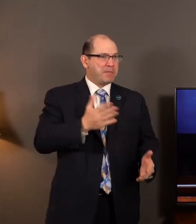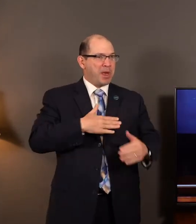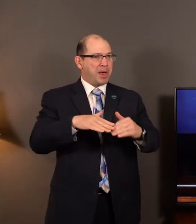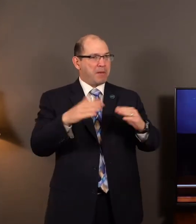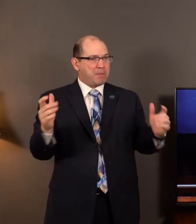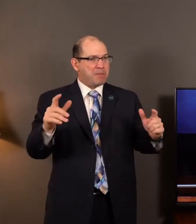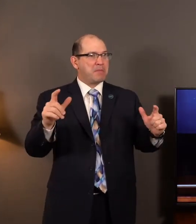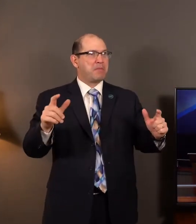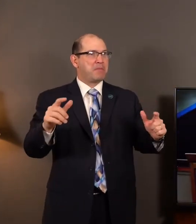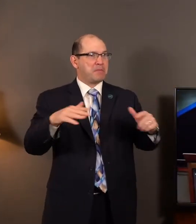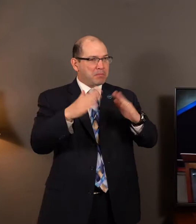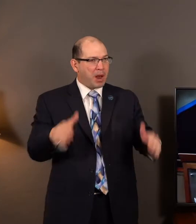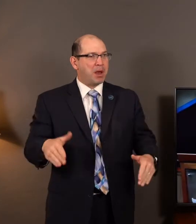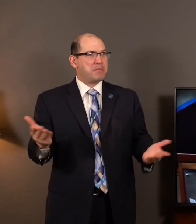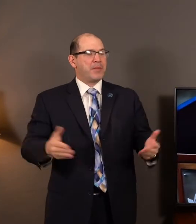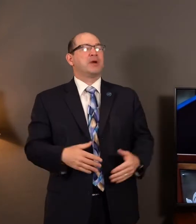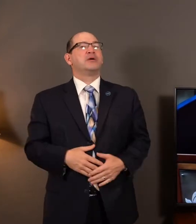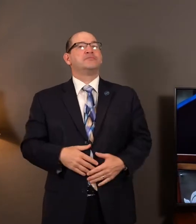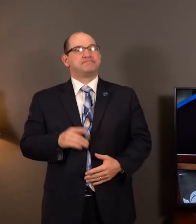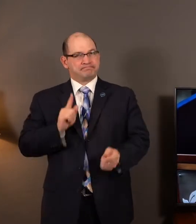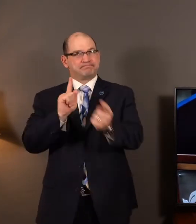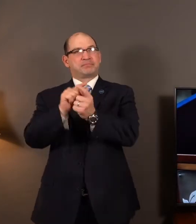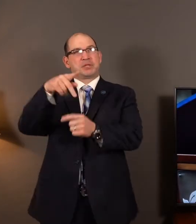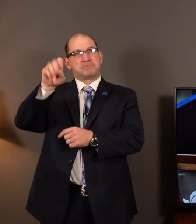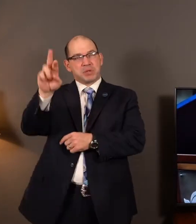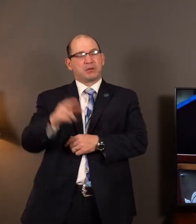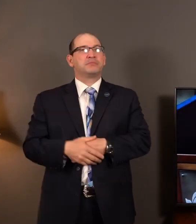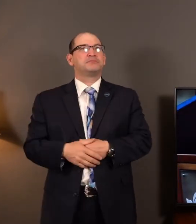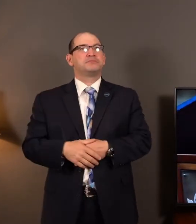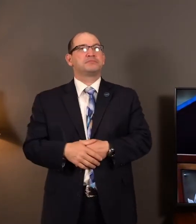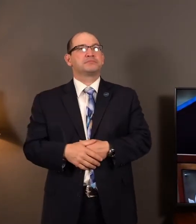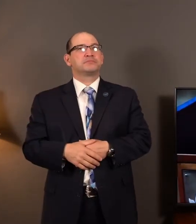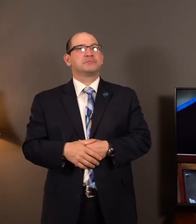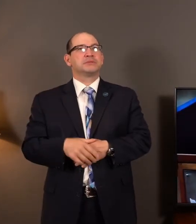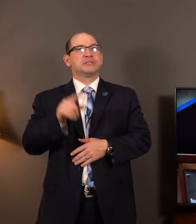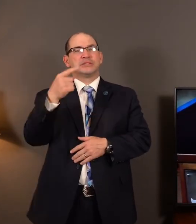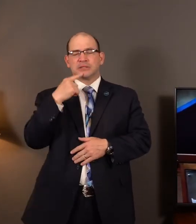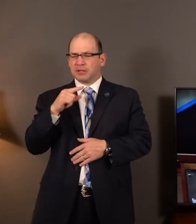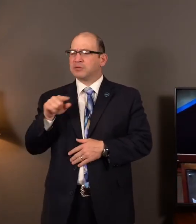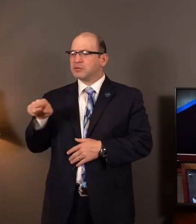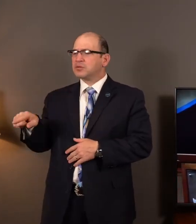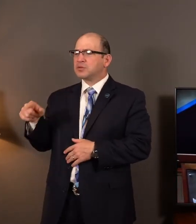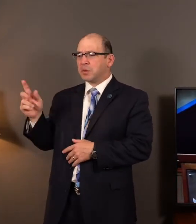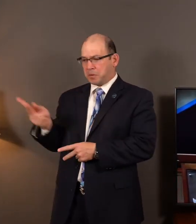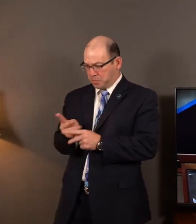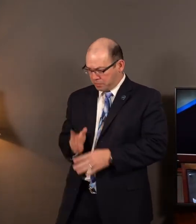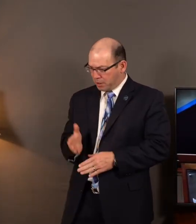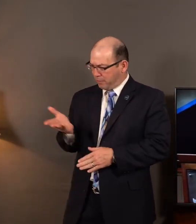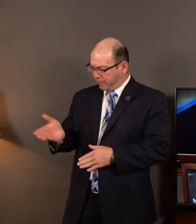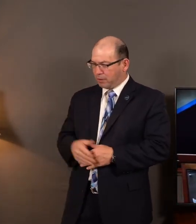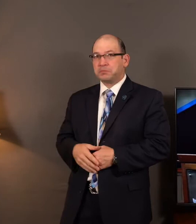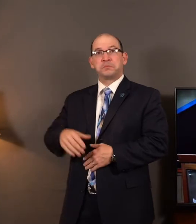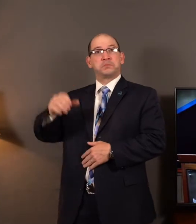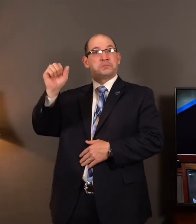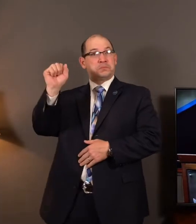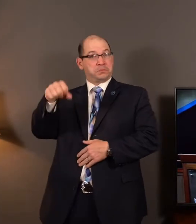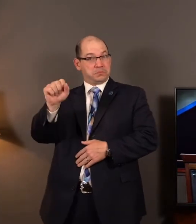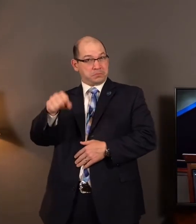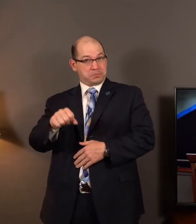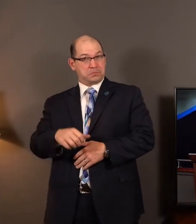up to the pearly gates, and there was Peter, and again, greeted him by name and said, Now we understand you are a pastor there below. And the pastor said, Well, that's right, I was. And